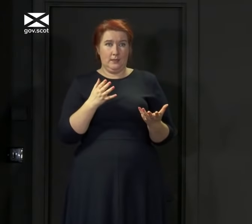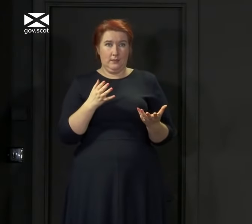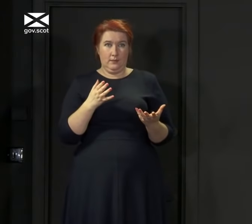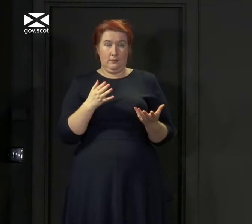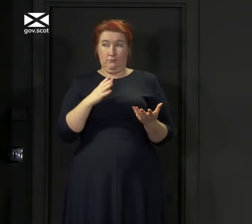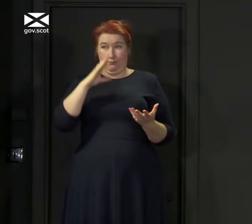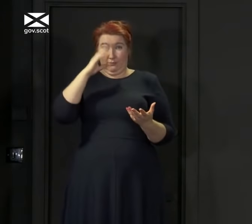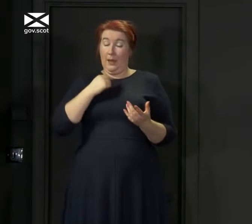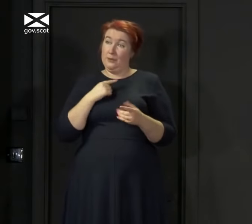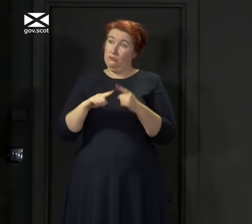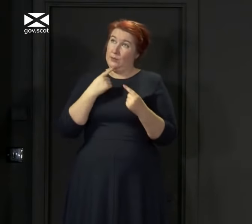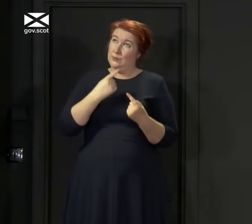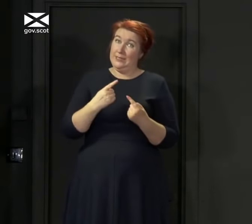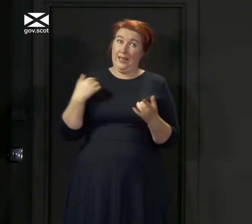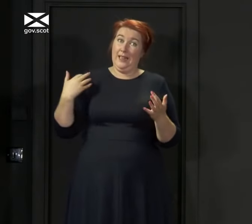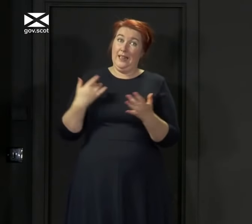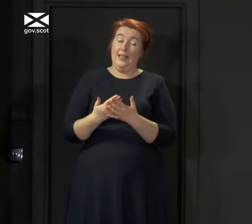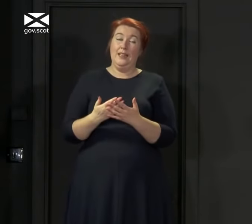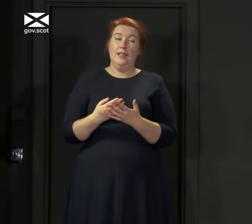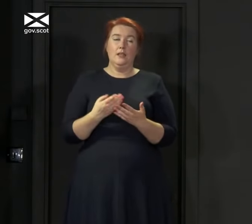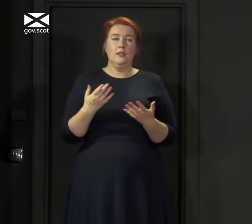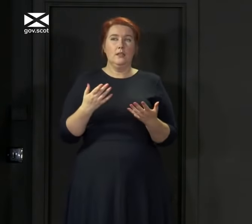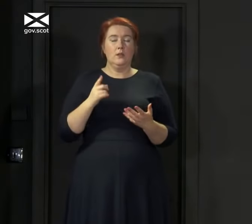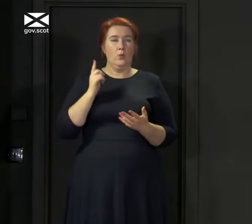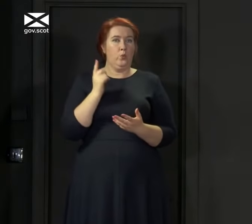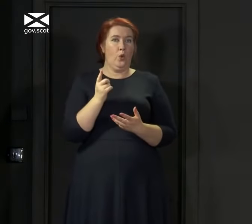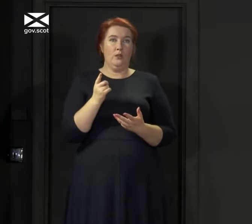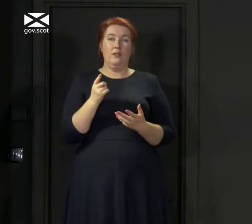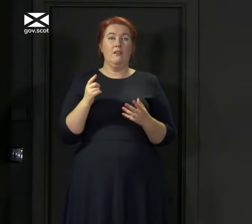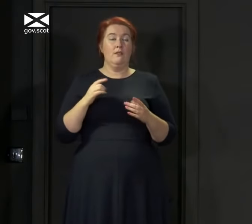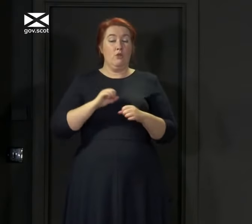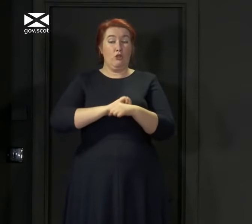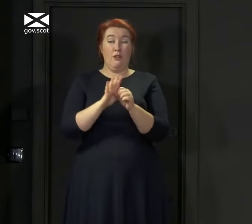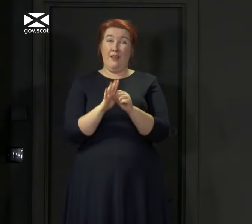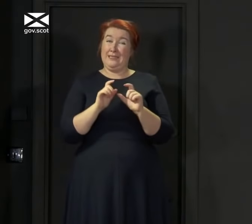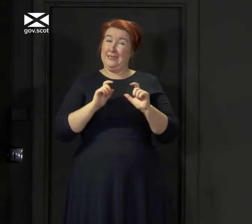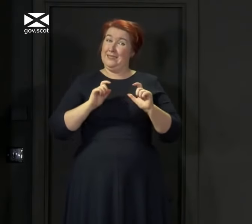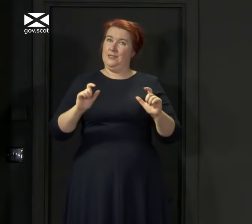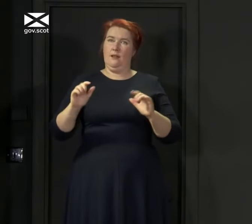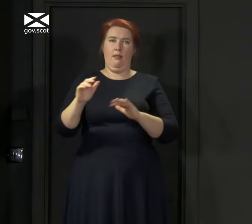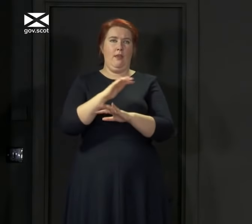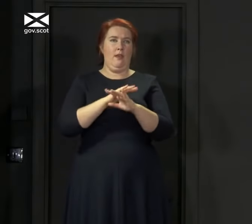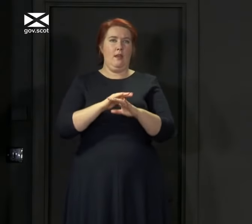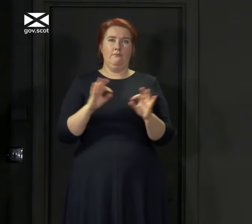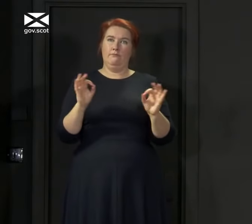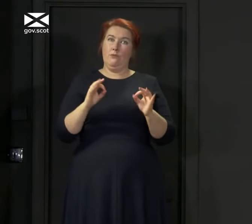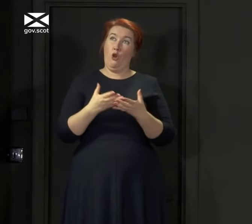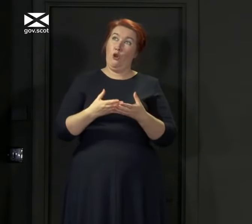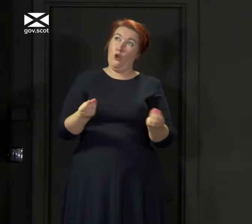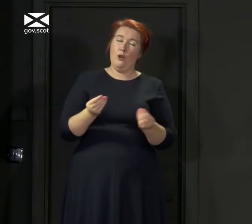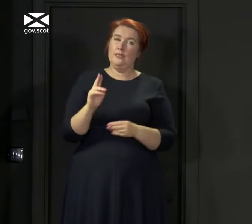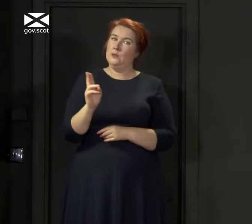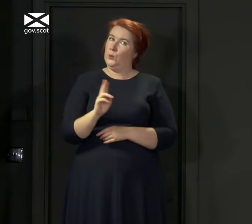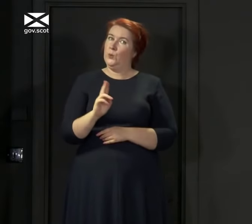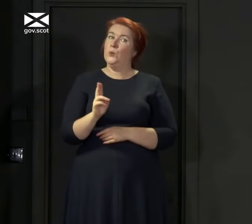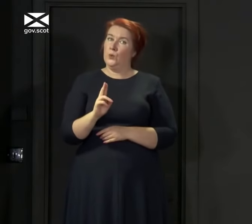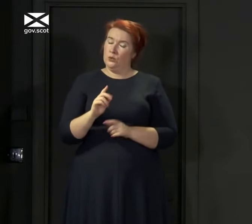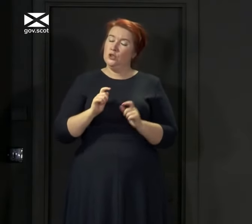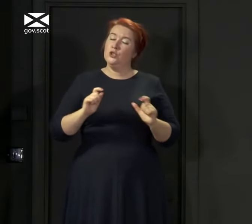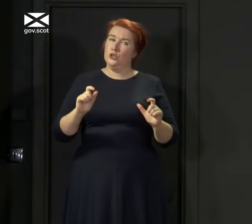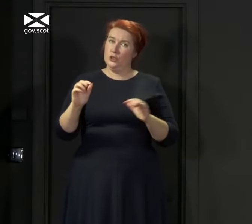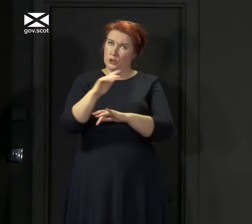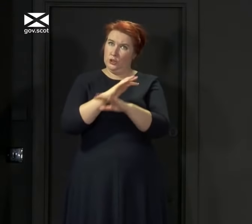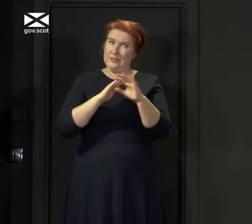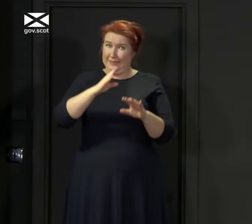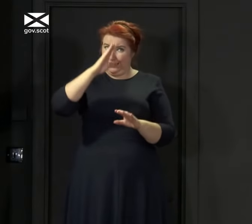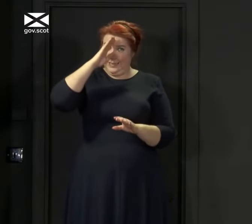trying to tell everybody for some time now, that this virus hasn't gone away. It's still out there. It's still infectious. It's still dangerous. And it's still,